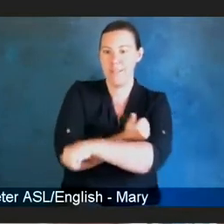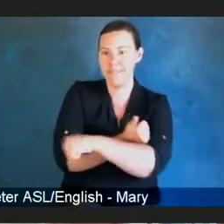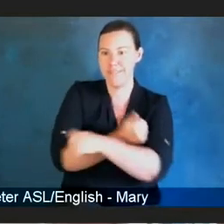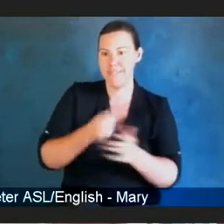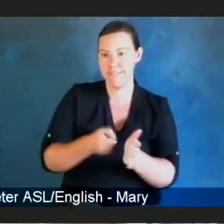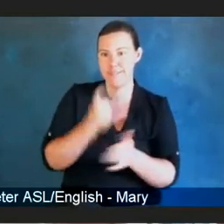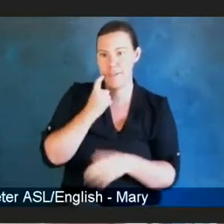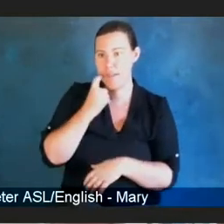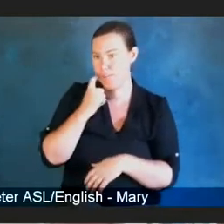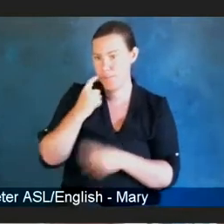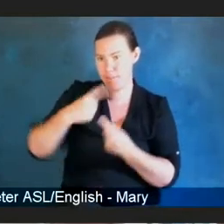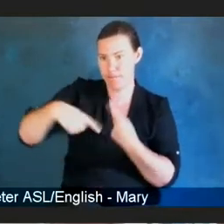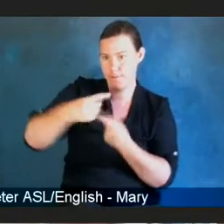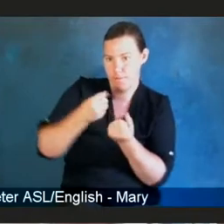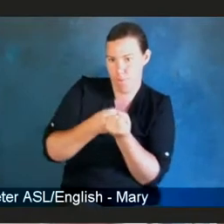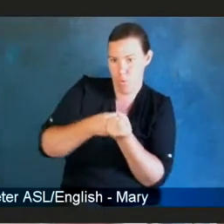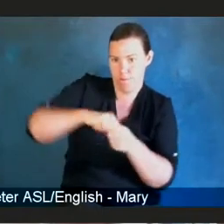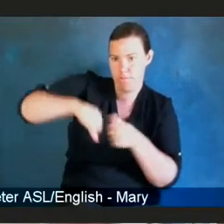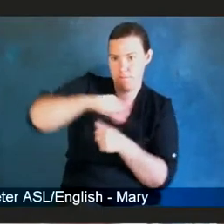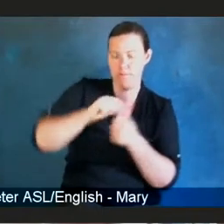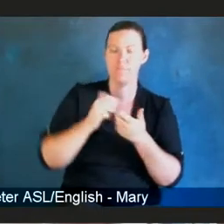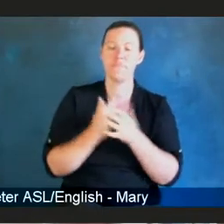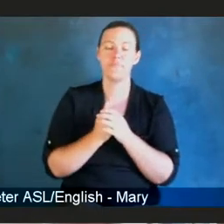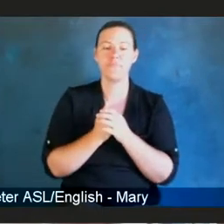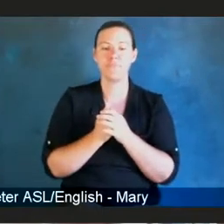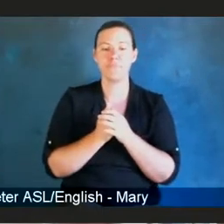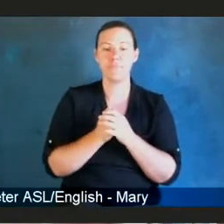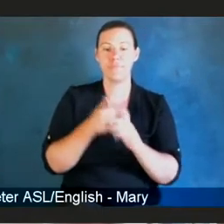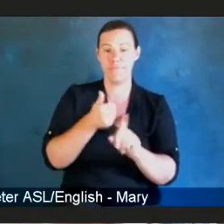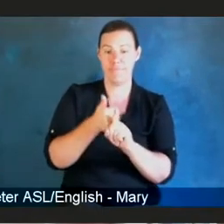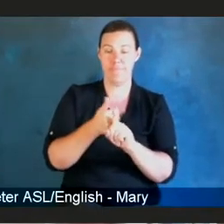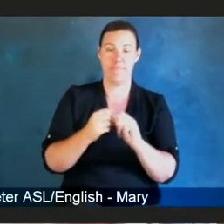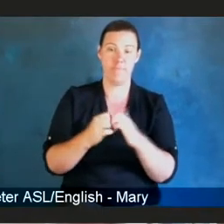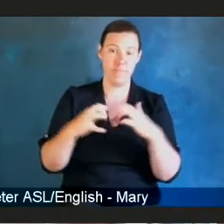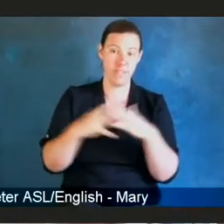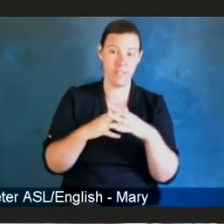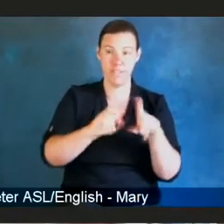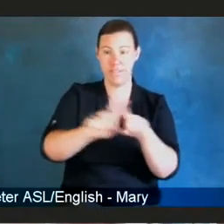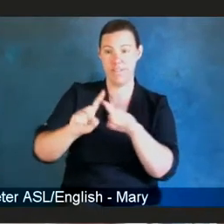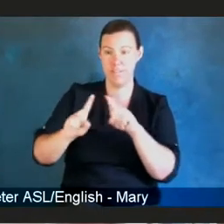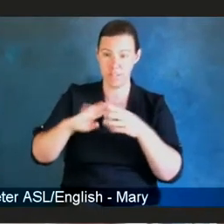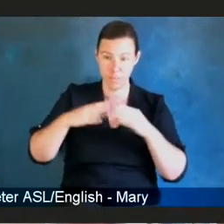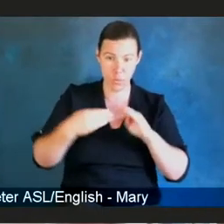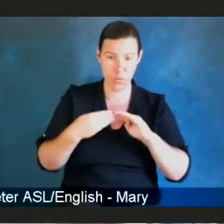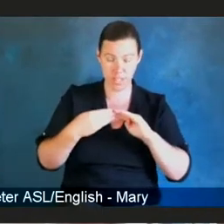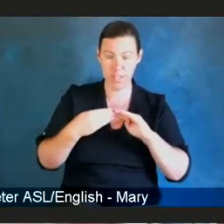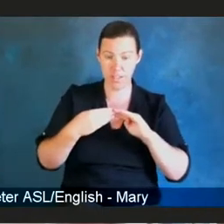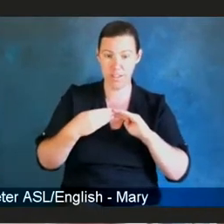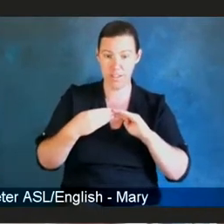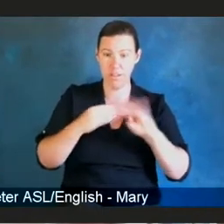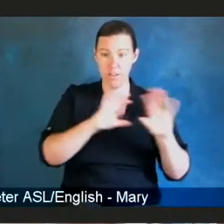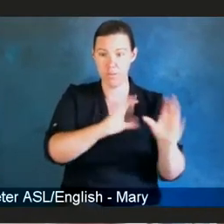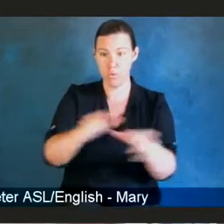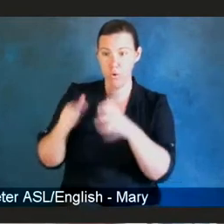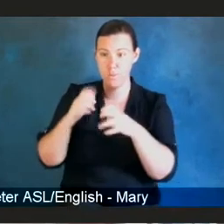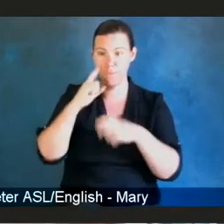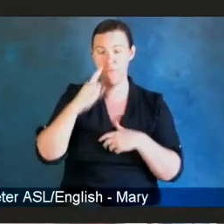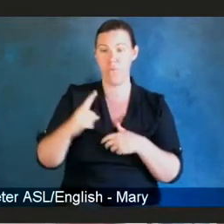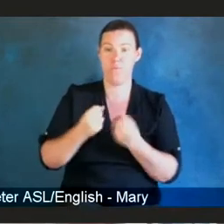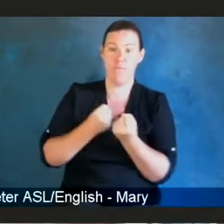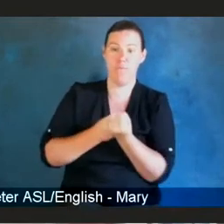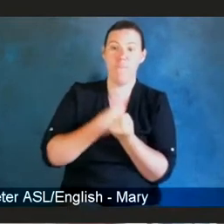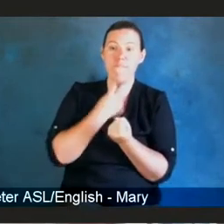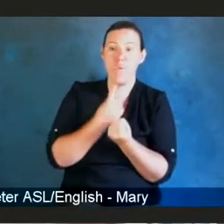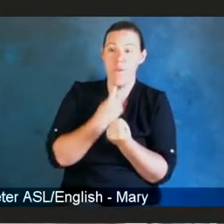participation in Vocal Washington, Voices of Community Activists and Leaders. Bill and Tony, thank you so